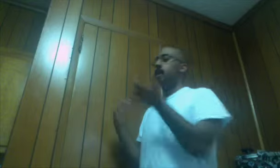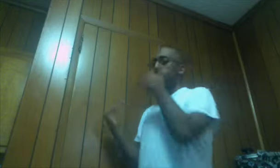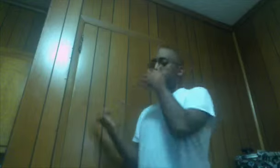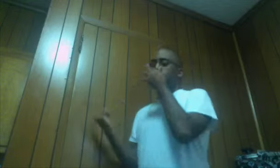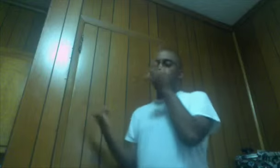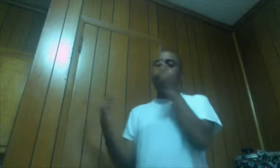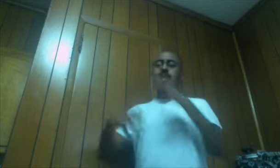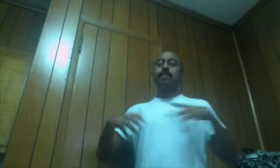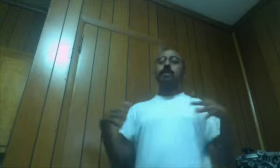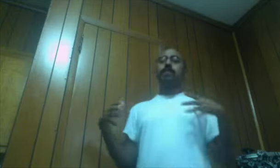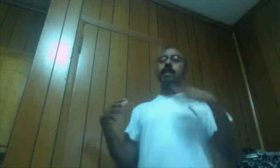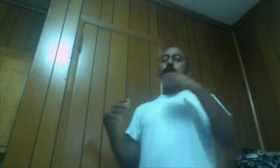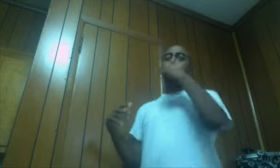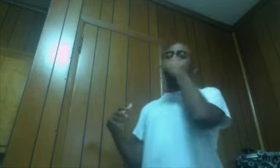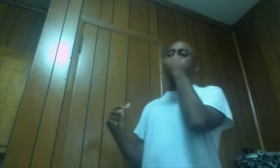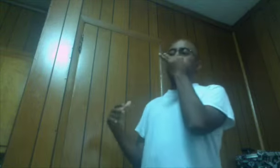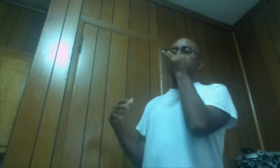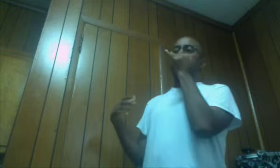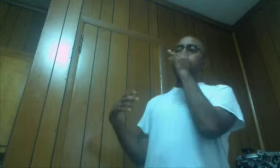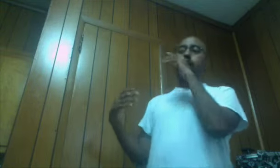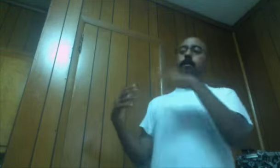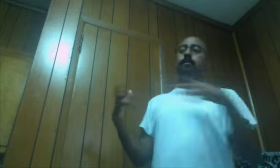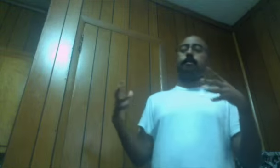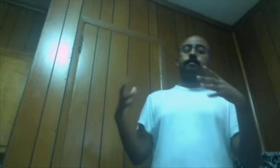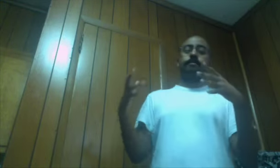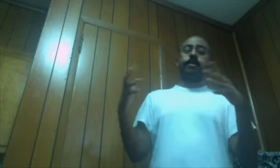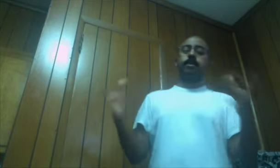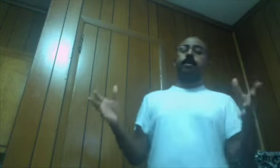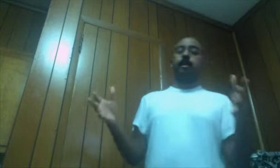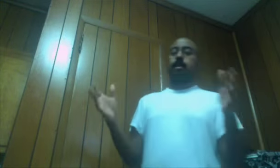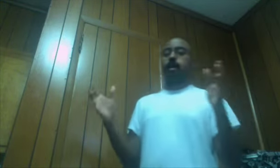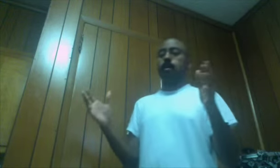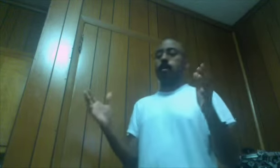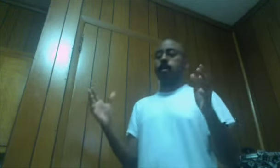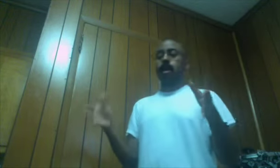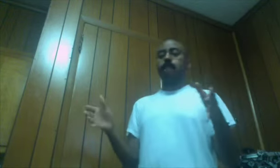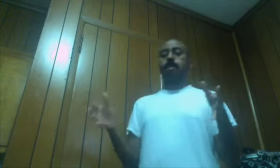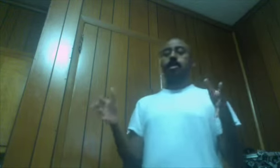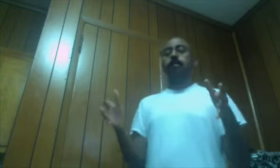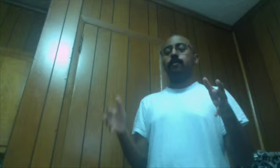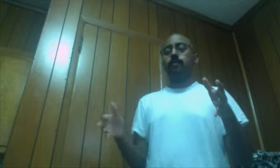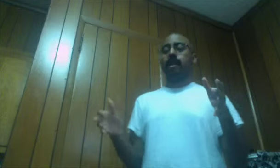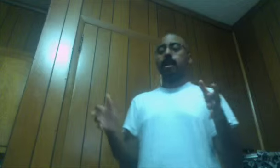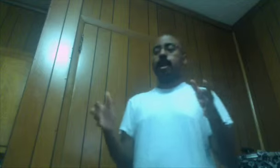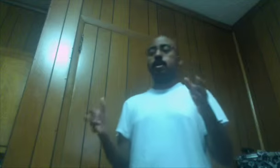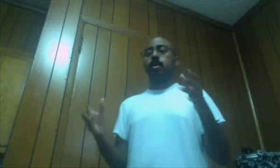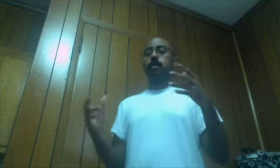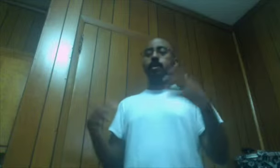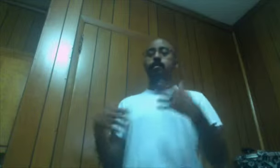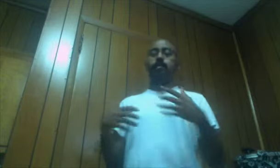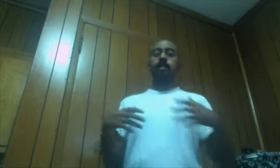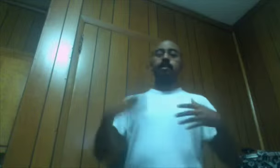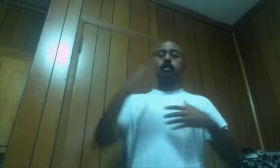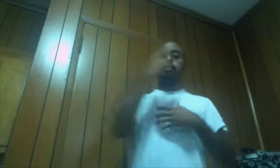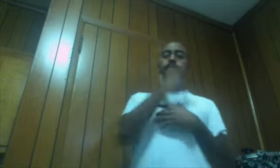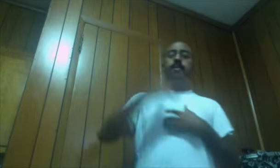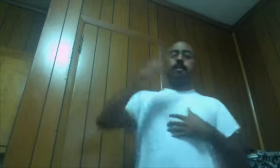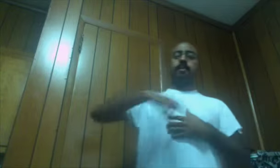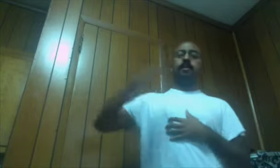It reminds me of like Playing Arkham City In that Side mission For the Mad Hatter Where you put on the The